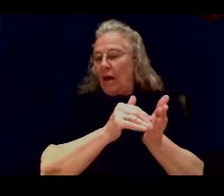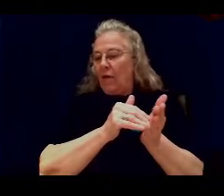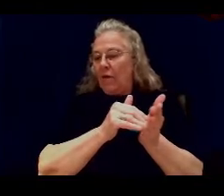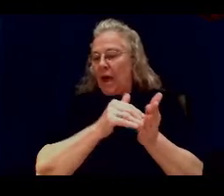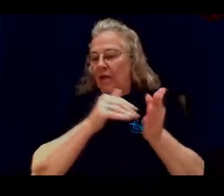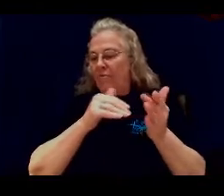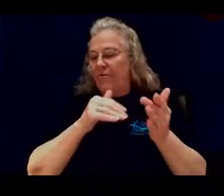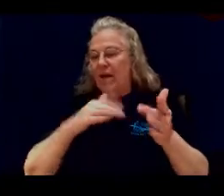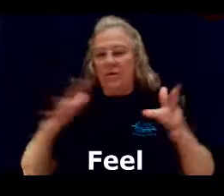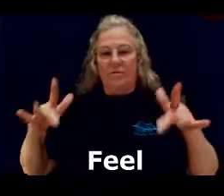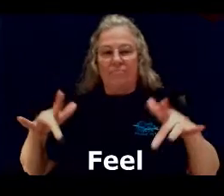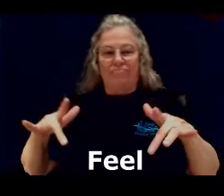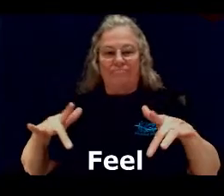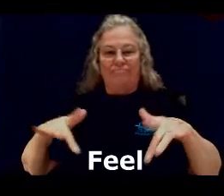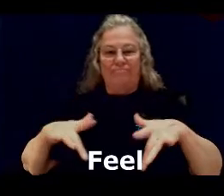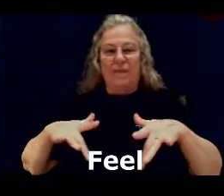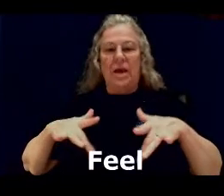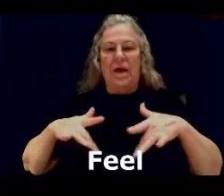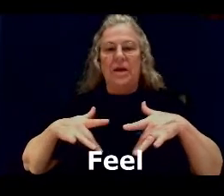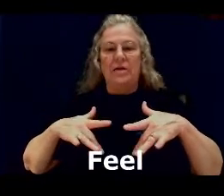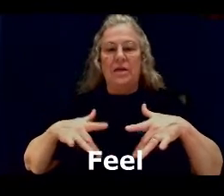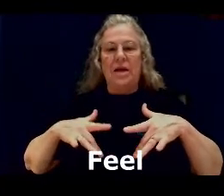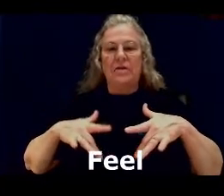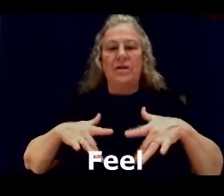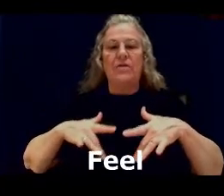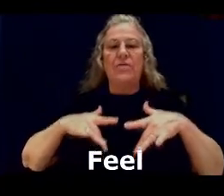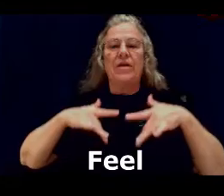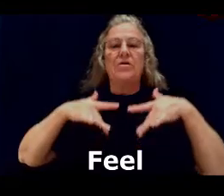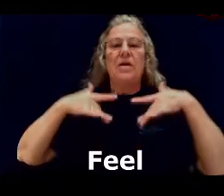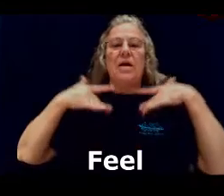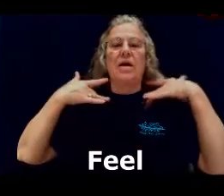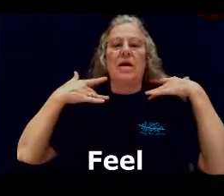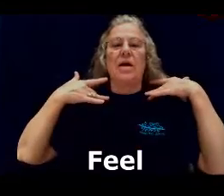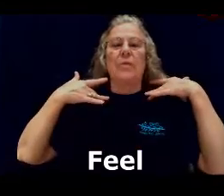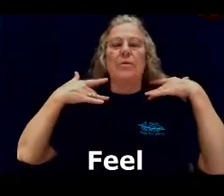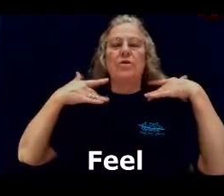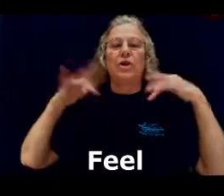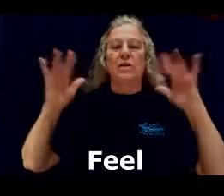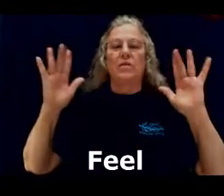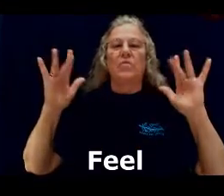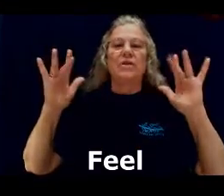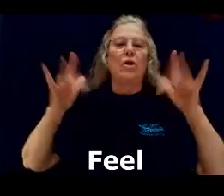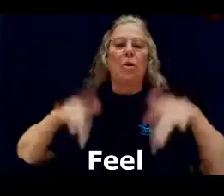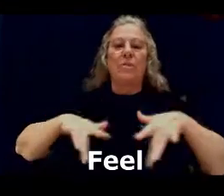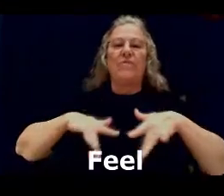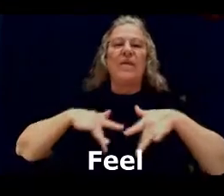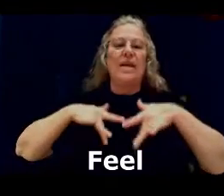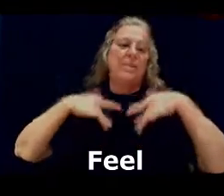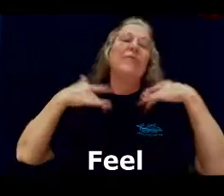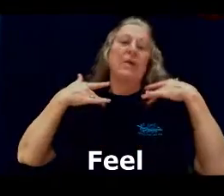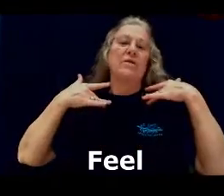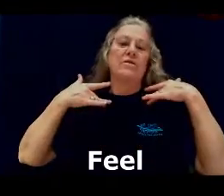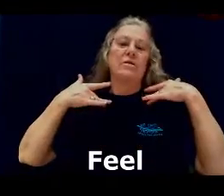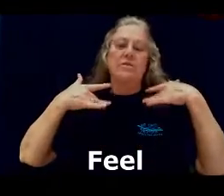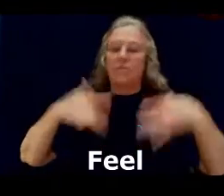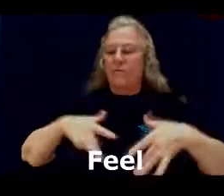Okay. Feel. And take center fingers up your chest. always call them the feeling fingers. So,